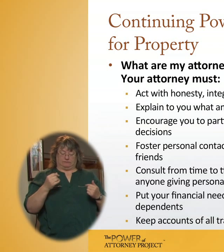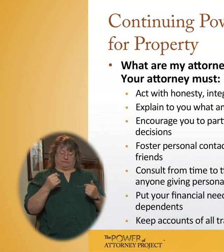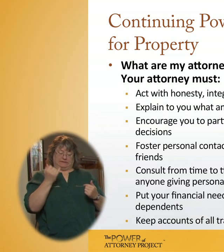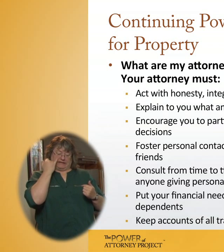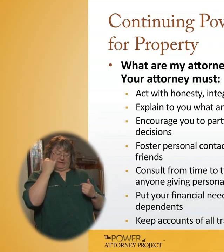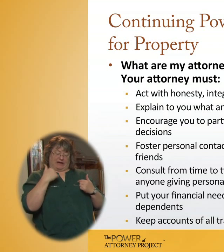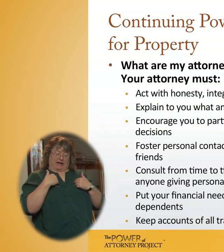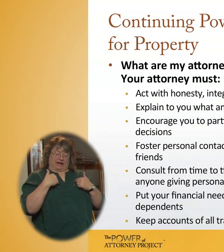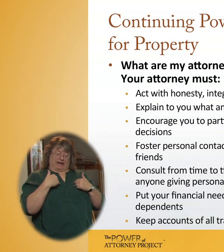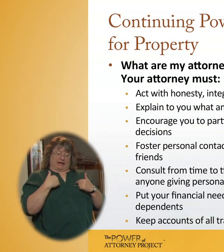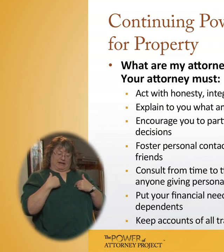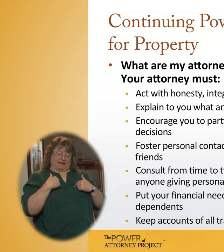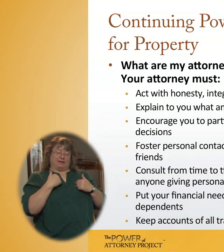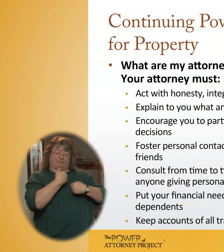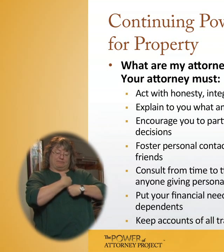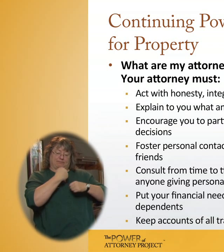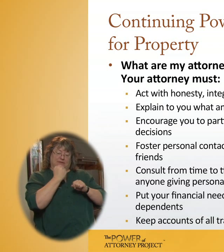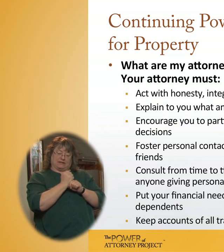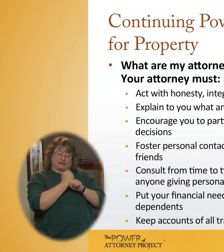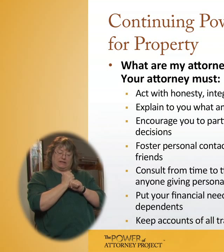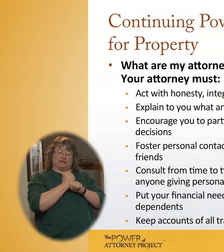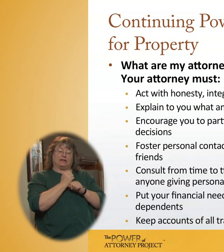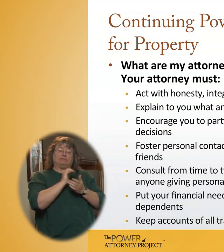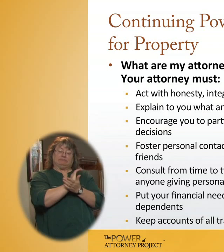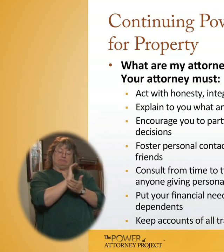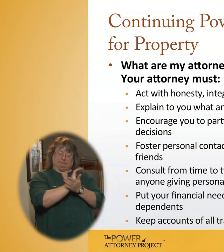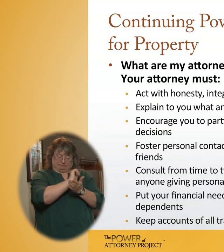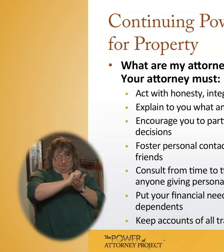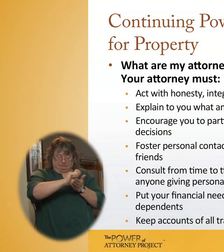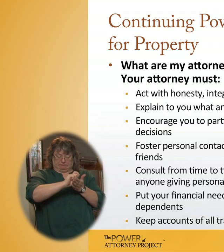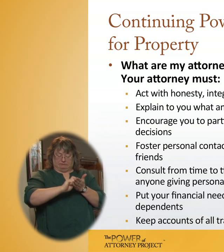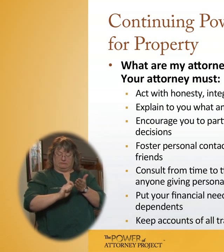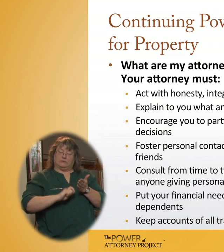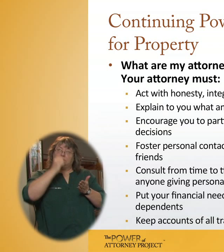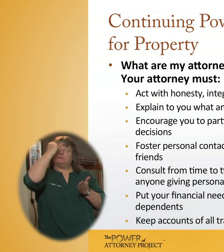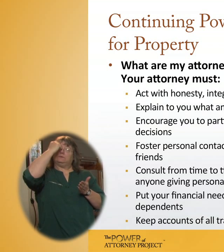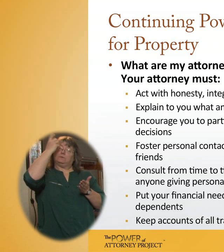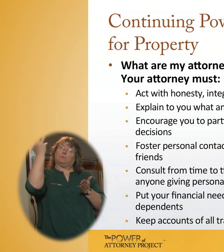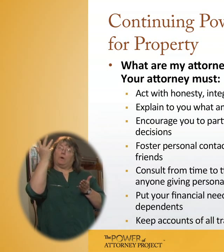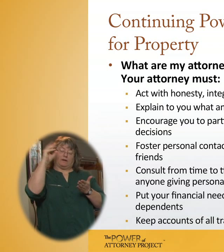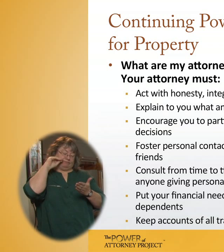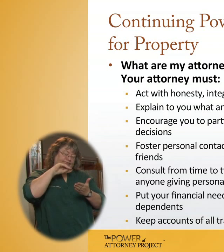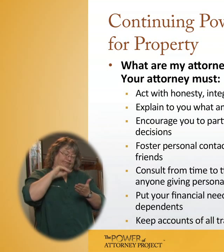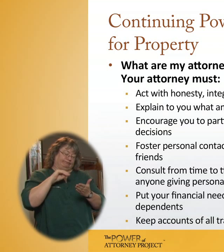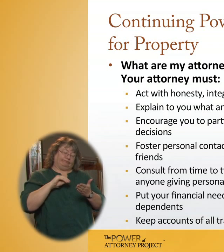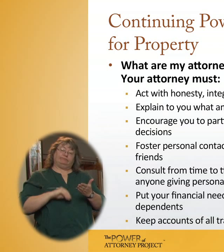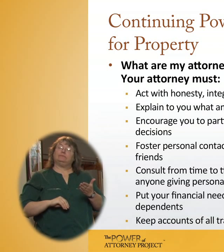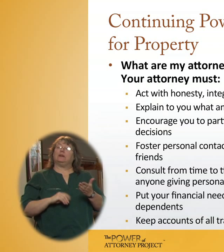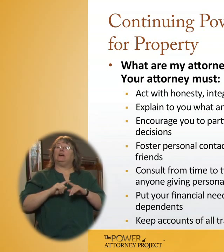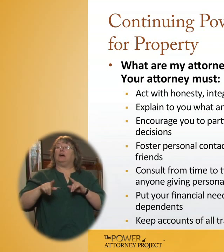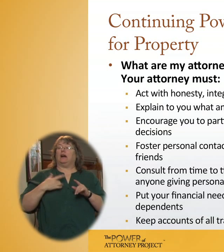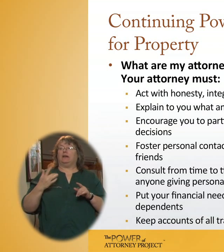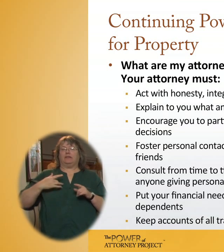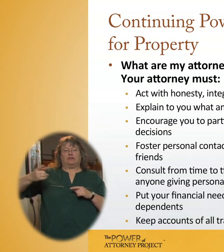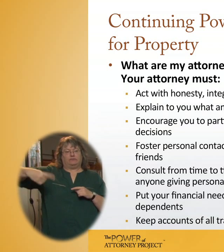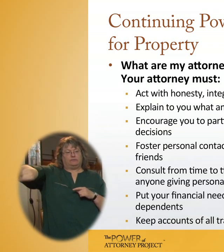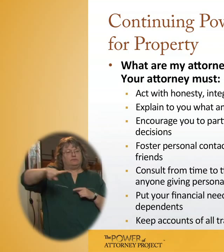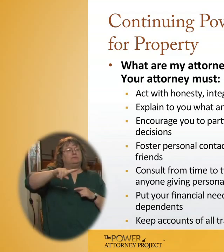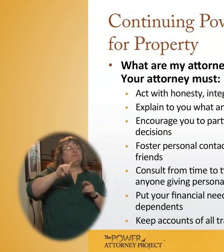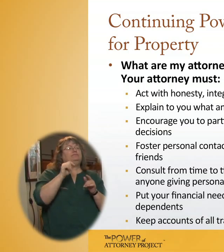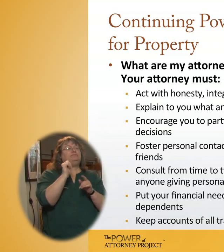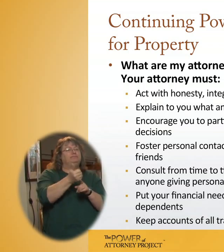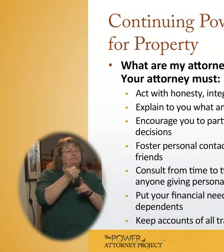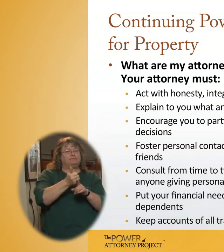grantor, if you're the person making this document, what you should be thinking about. But also, my guess is there's a number of people in this room